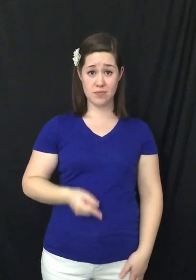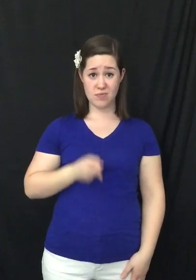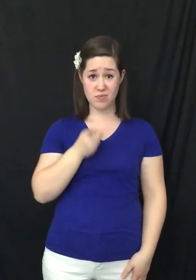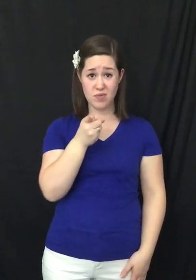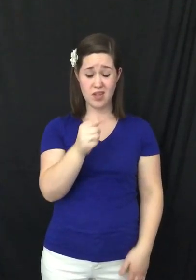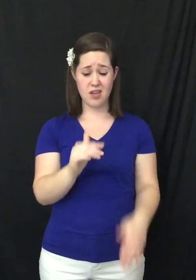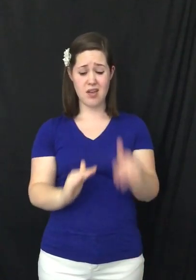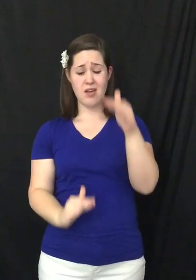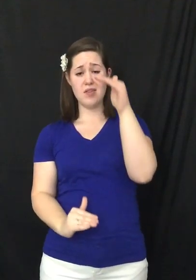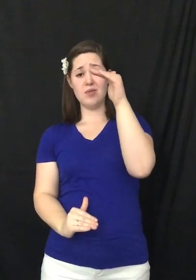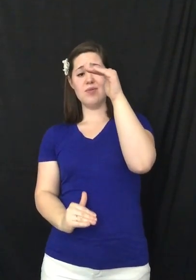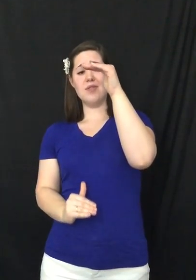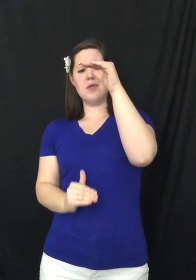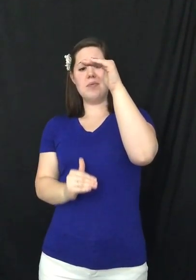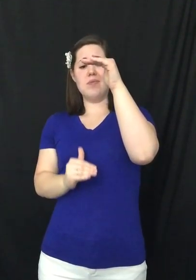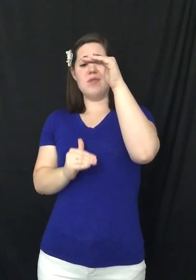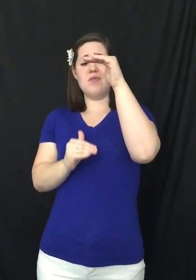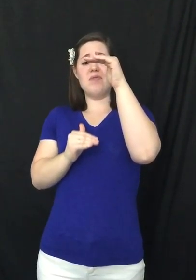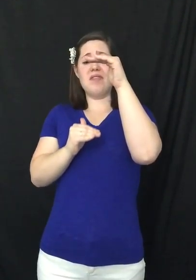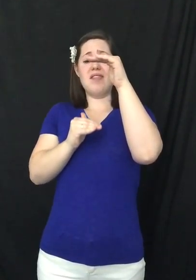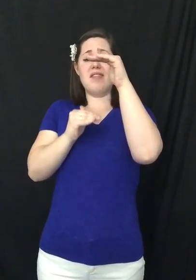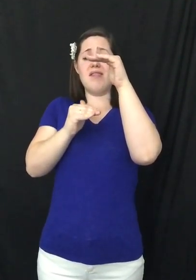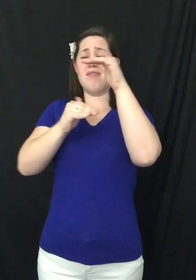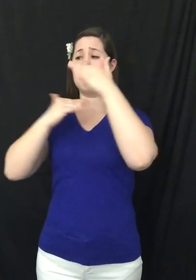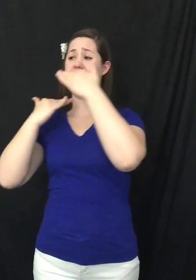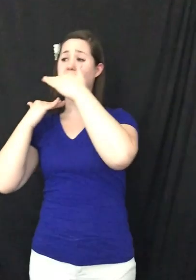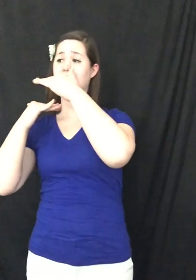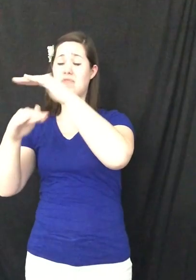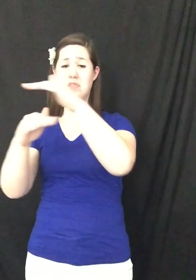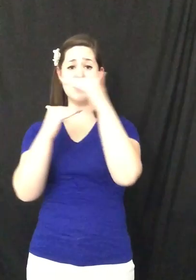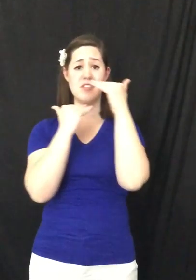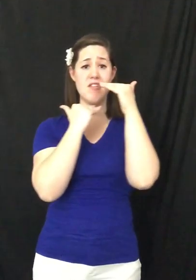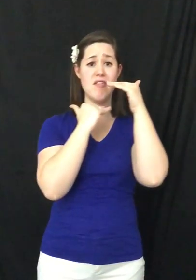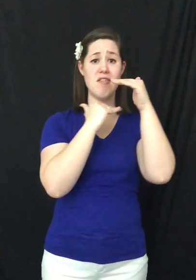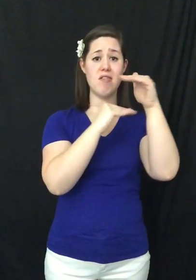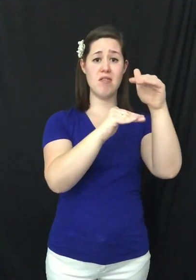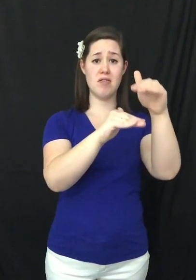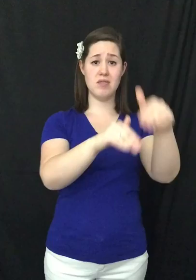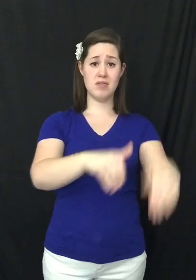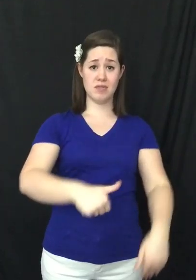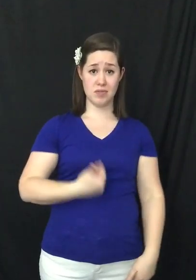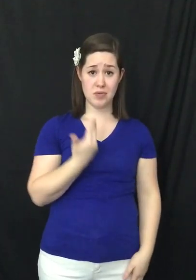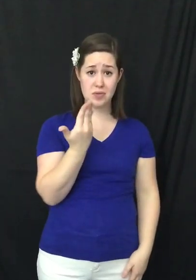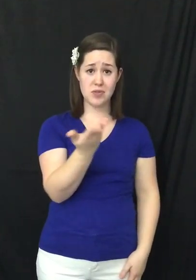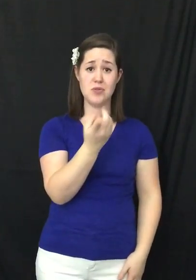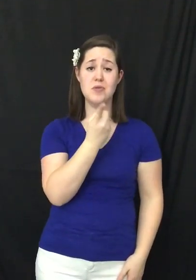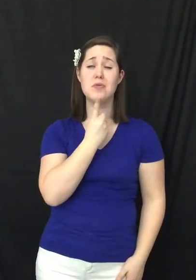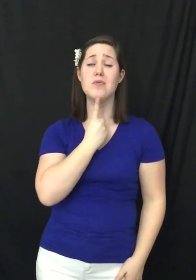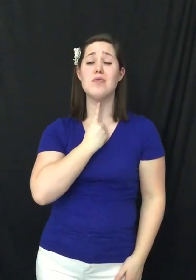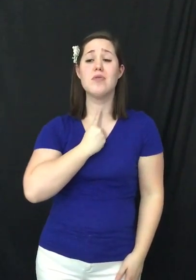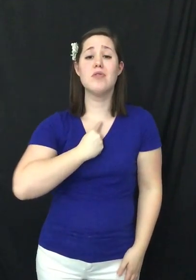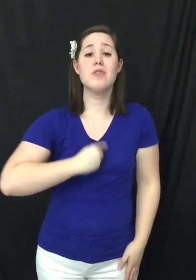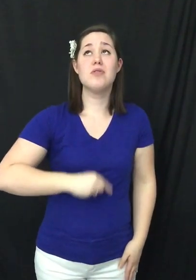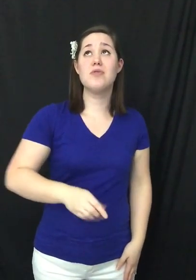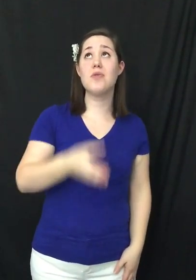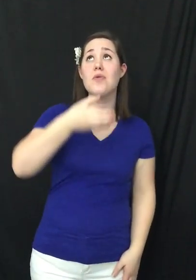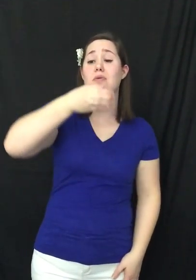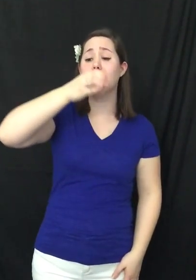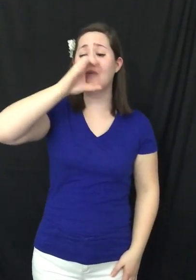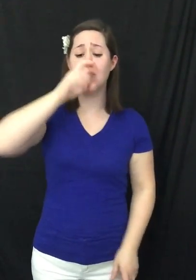Have you come to the end of yourself? Do you thirst for a